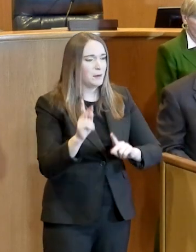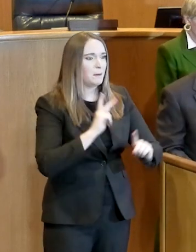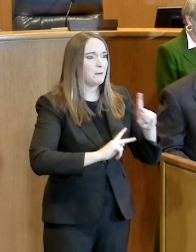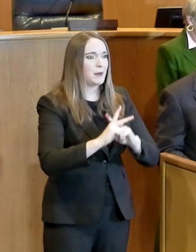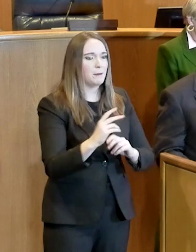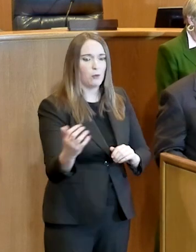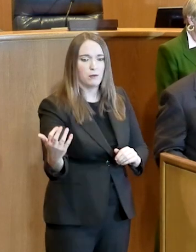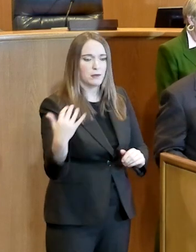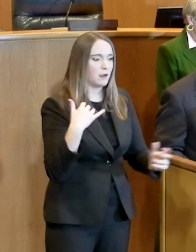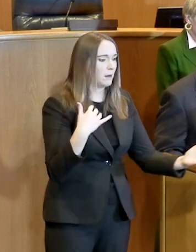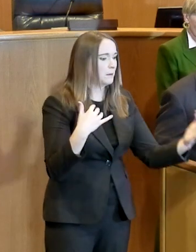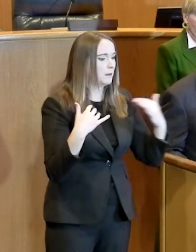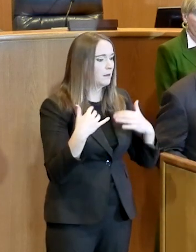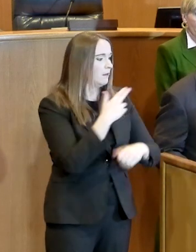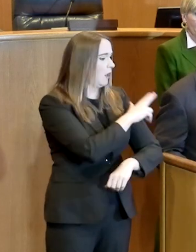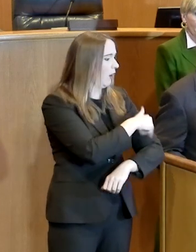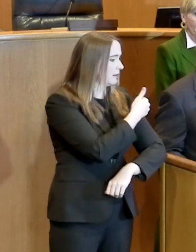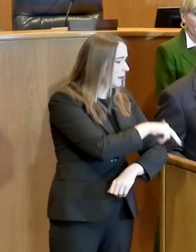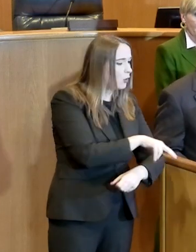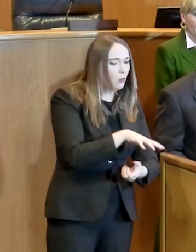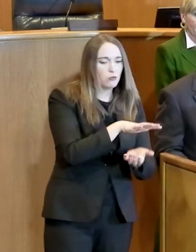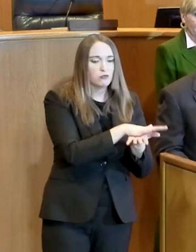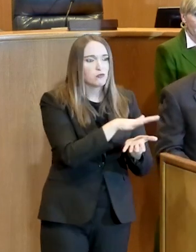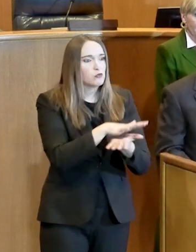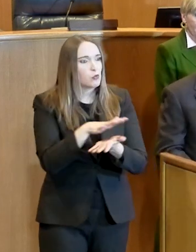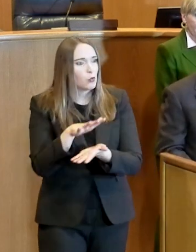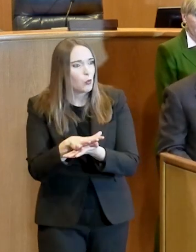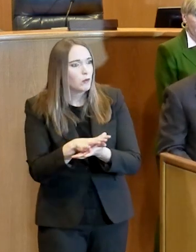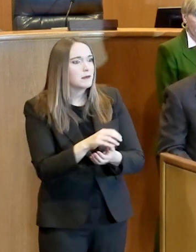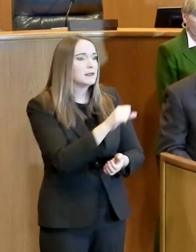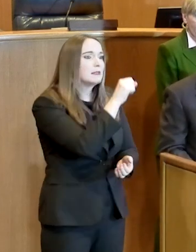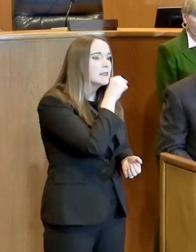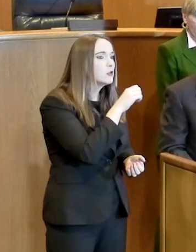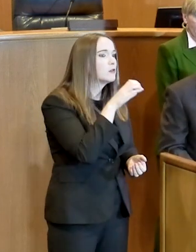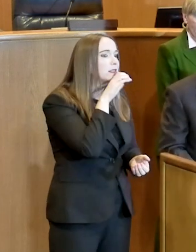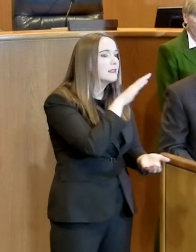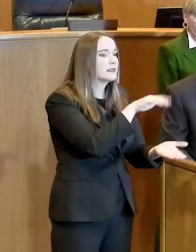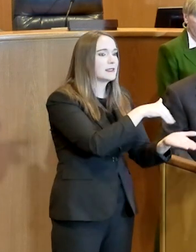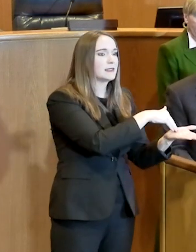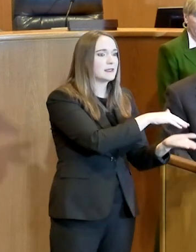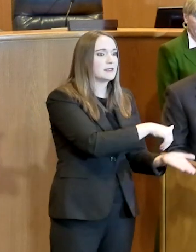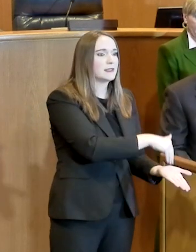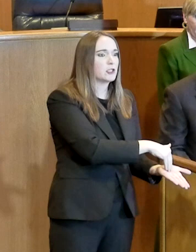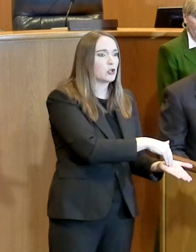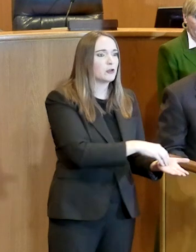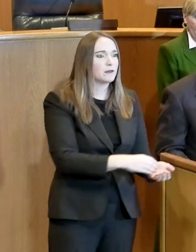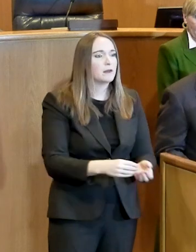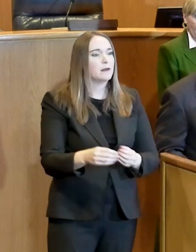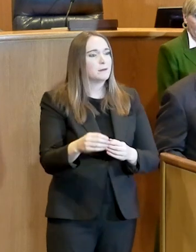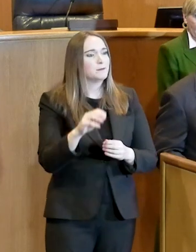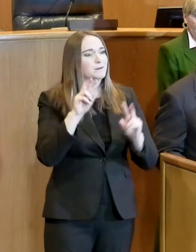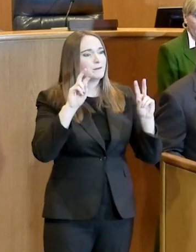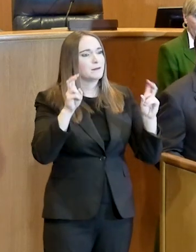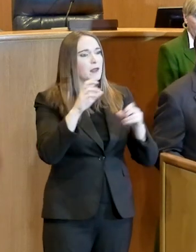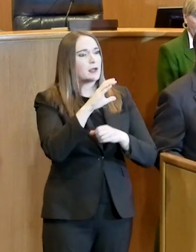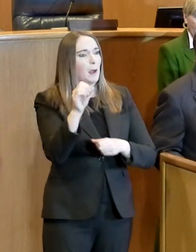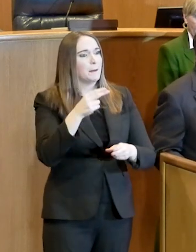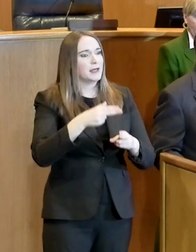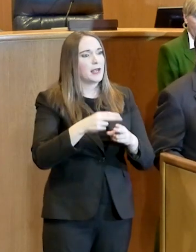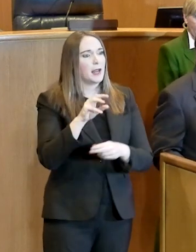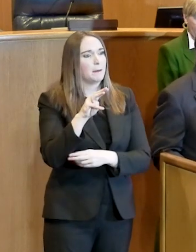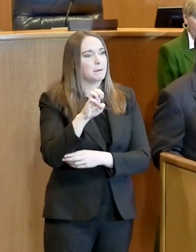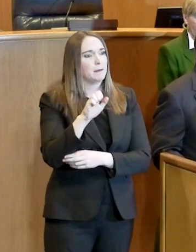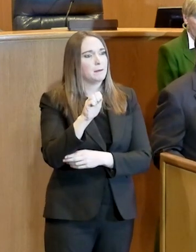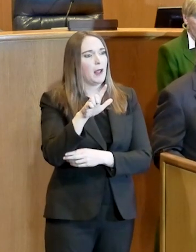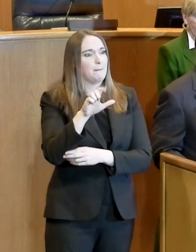of our county, the hospitals, the schools, the senior centers, the Meals on Wheels. And we've got one group that's called